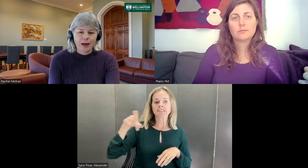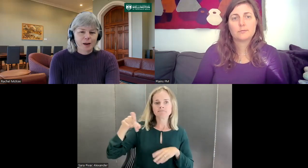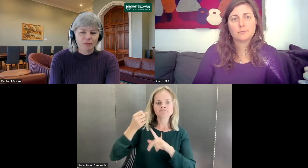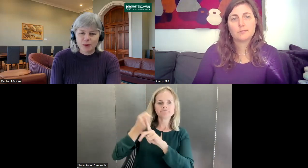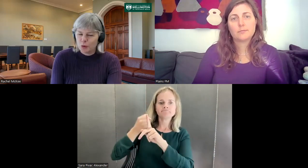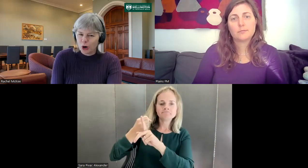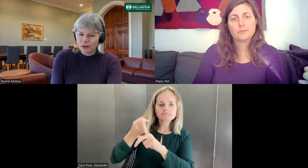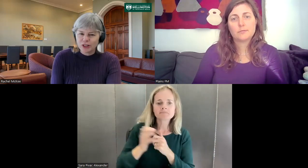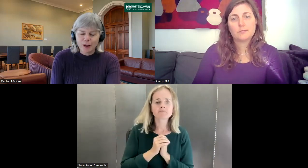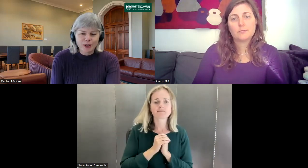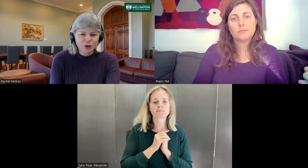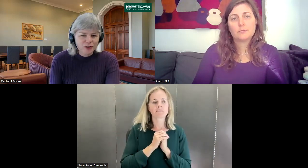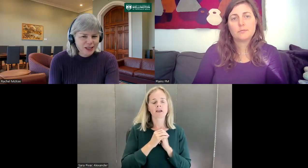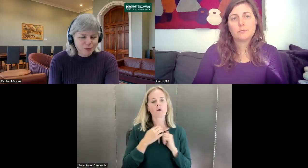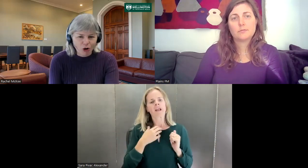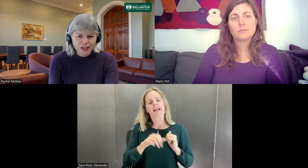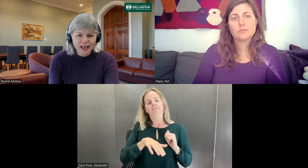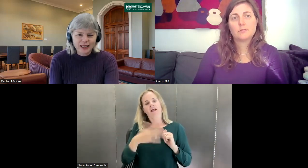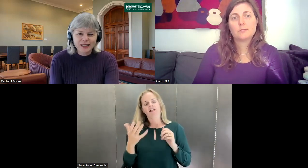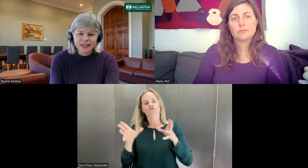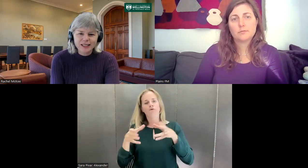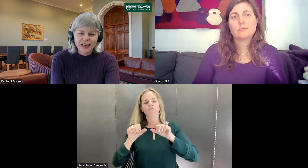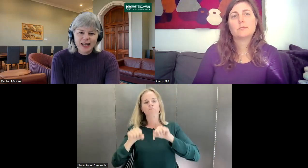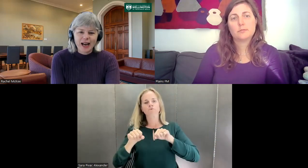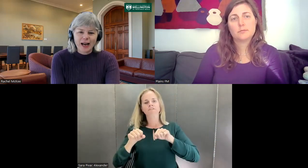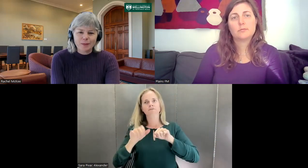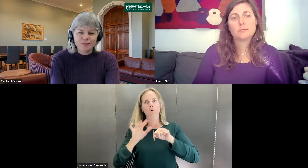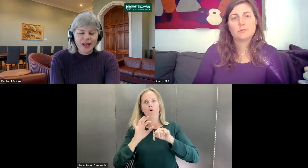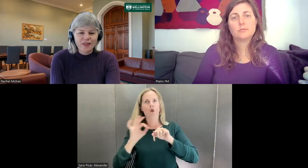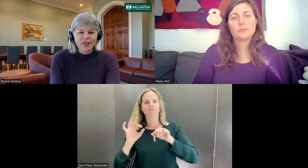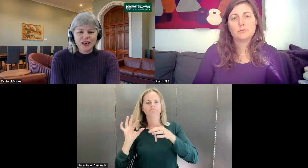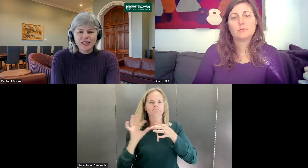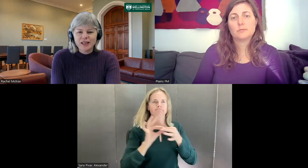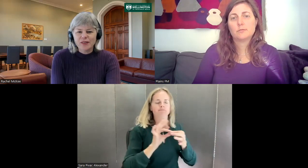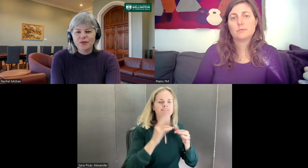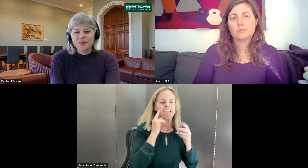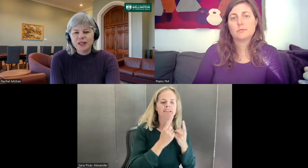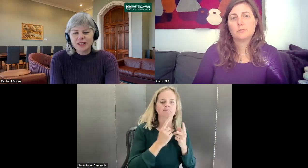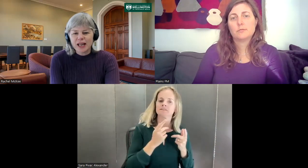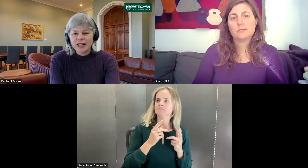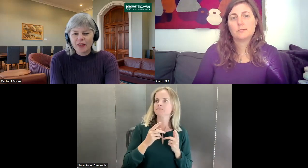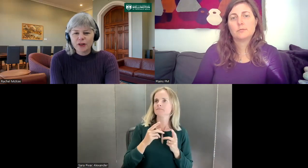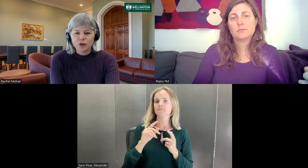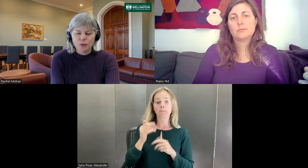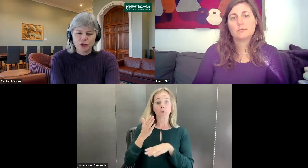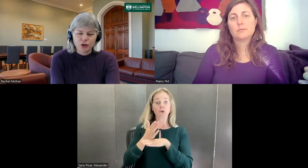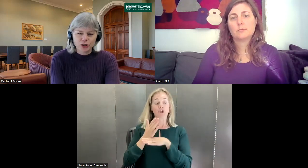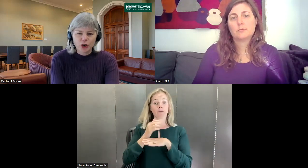People go into public services policy analysts. And then there's another group of students who